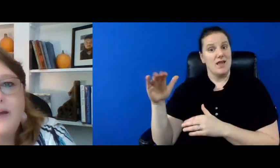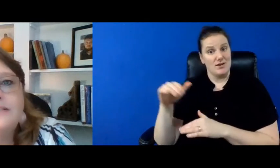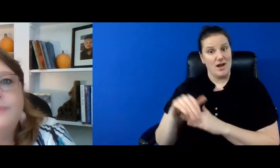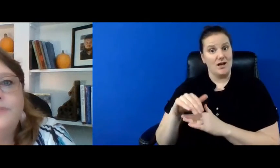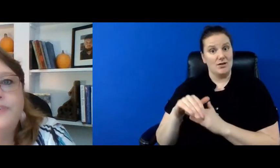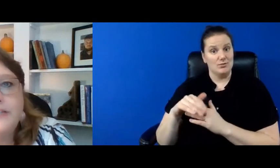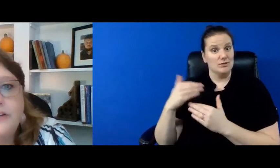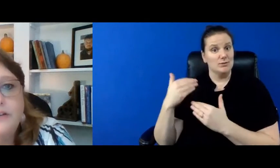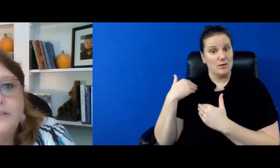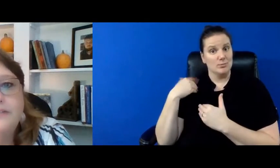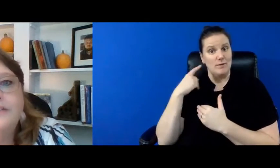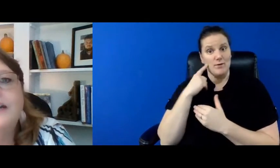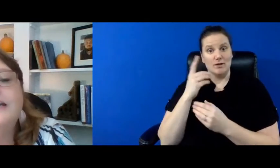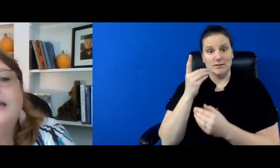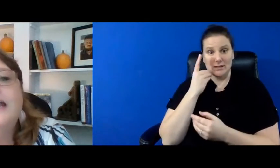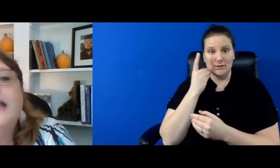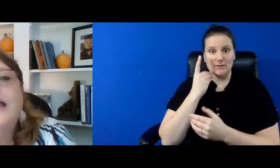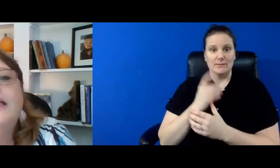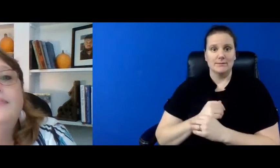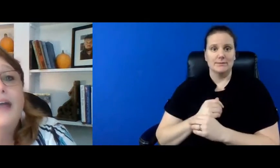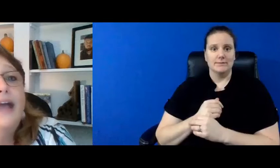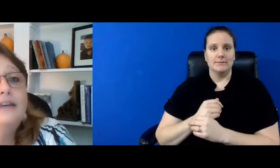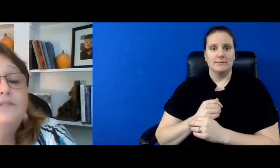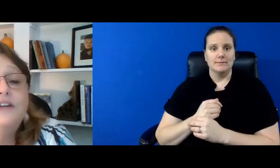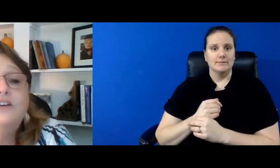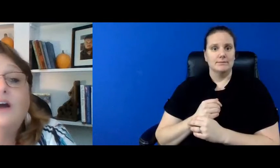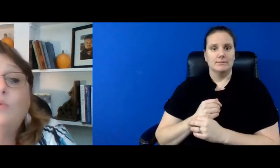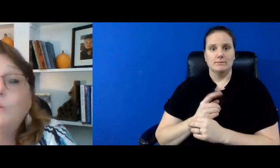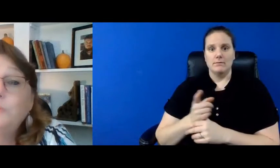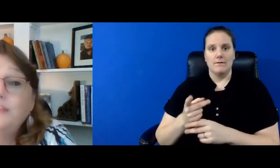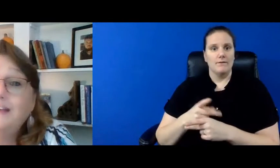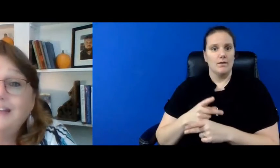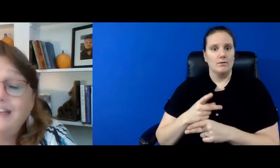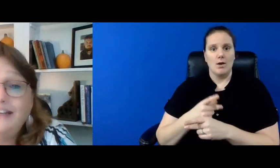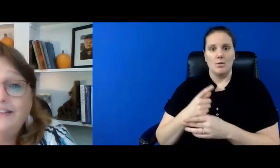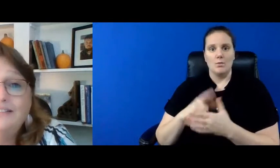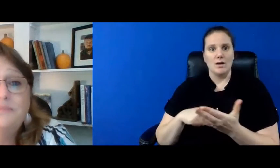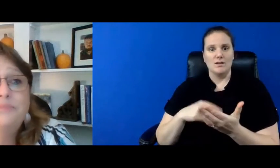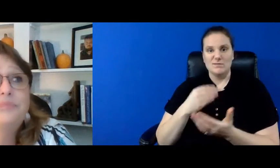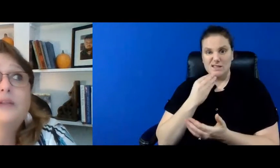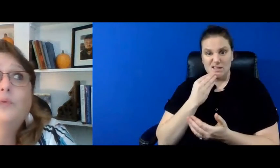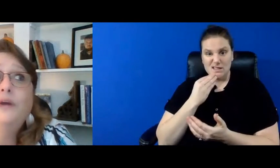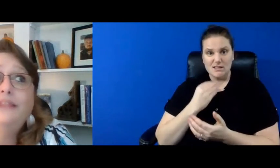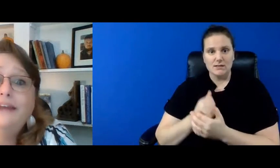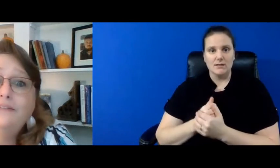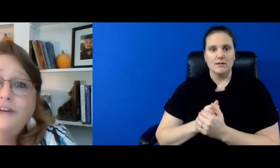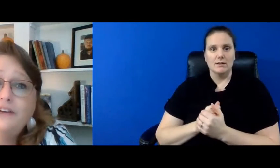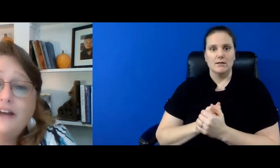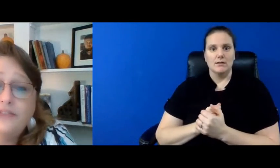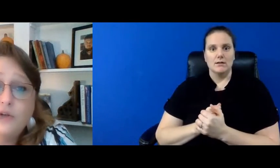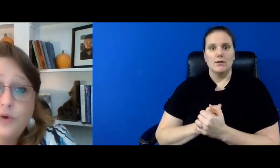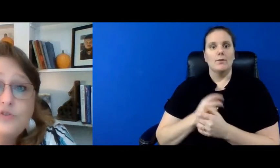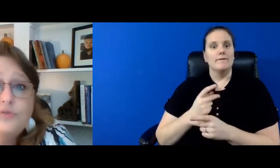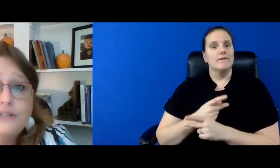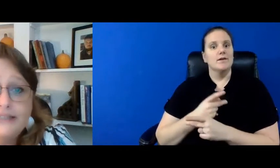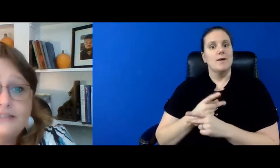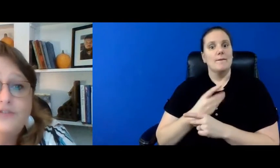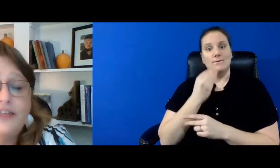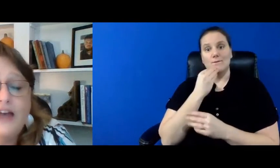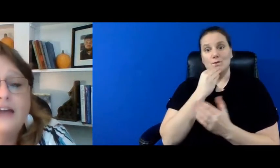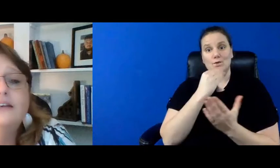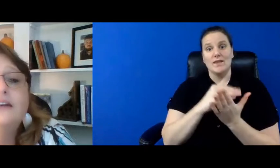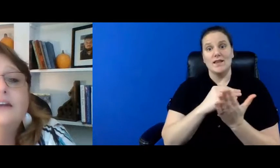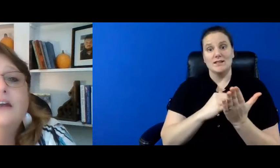they were responsible for dinner right they had to figure out what were they going to eat we then figured out the grocery